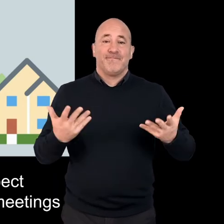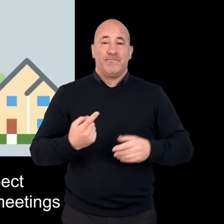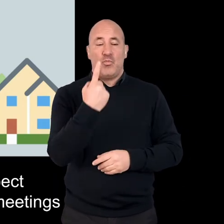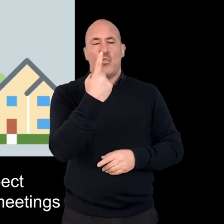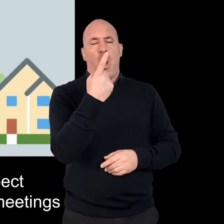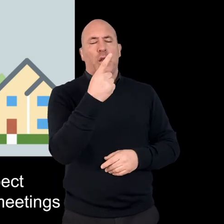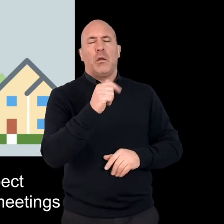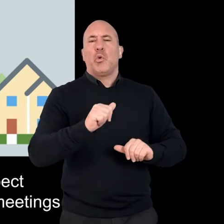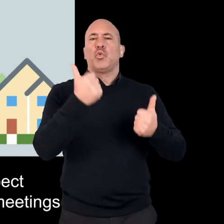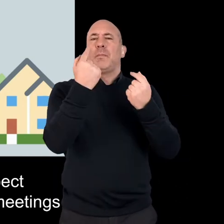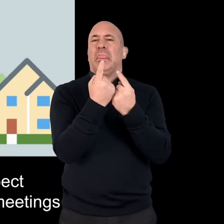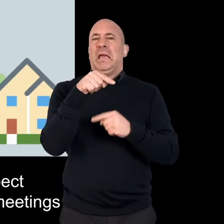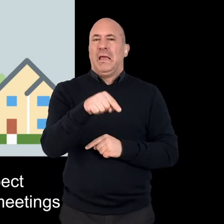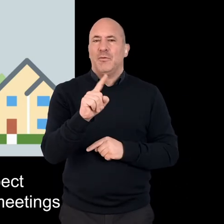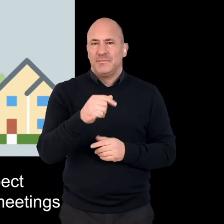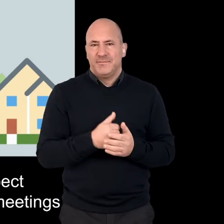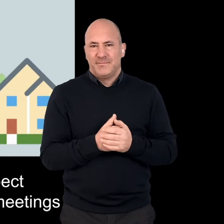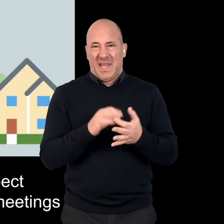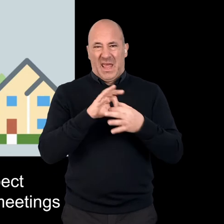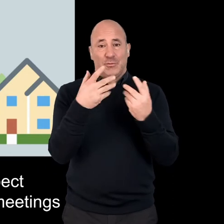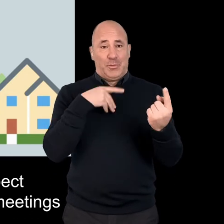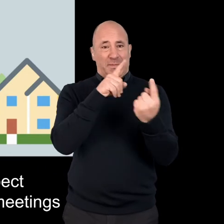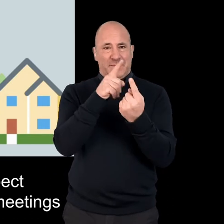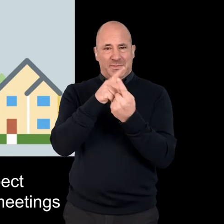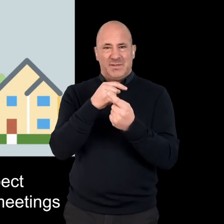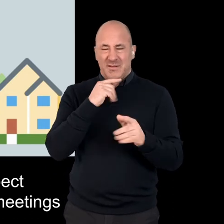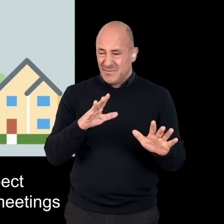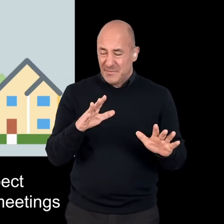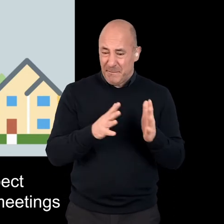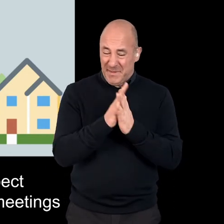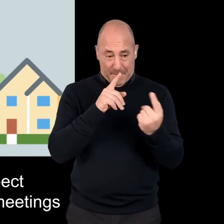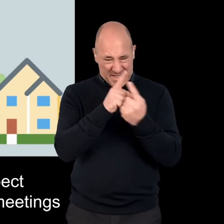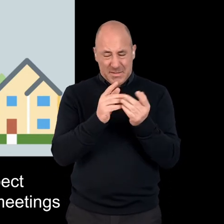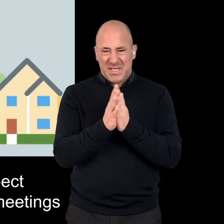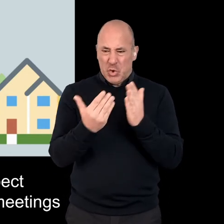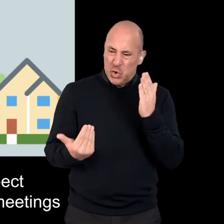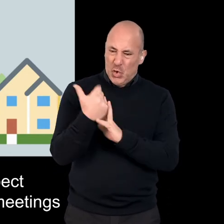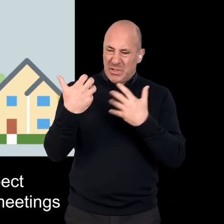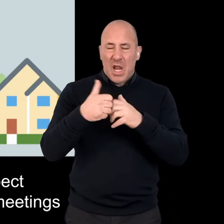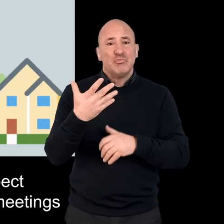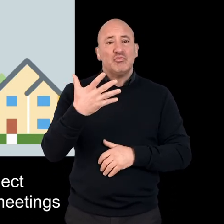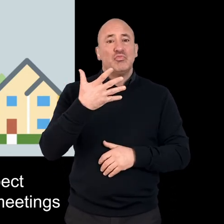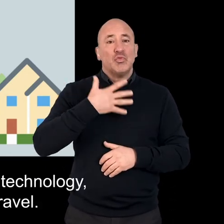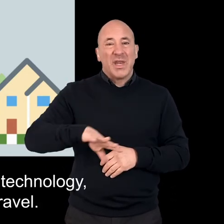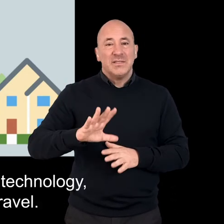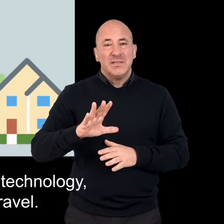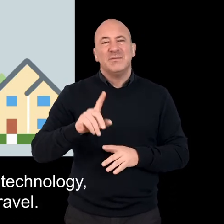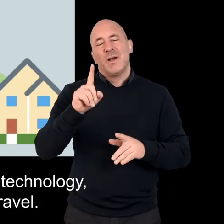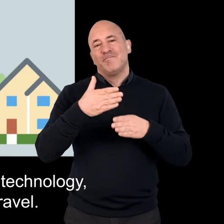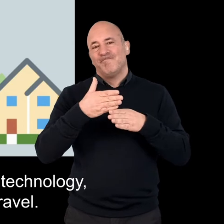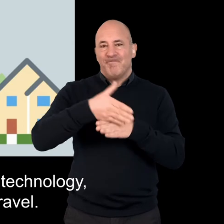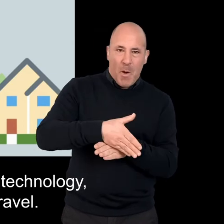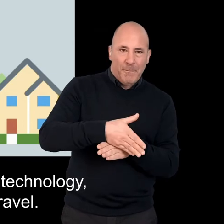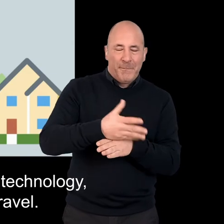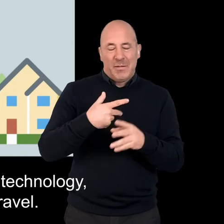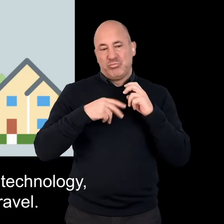Nevertheless, one aspect, one positive aspect that was pointed around in person meetings was the fact that it doesn't